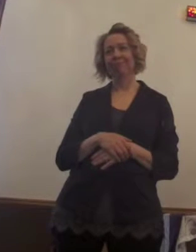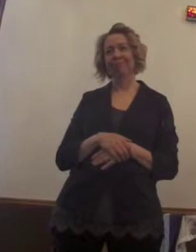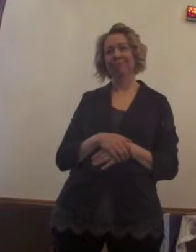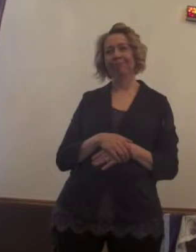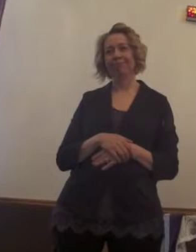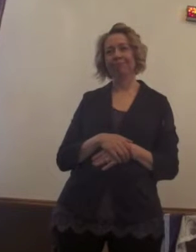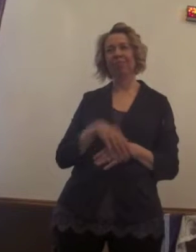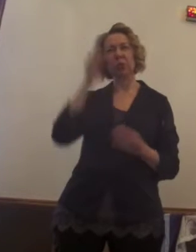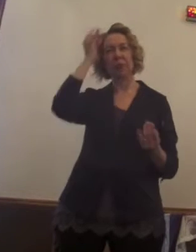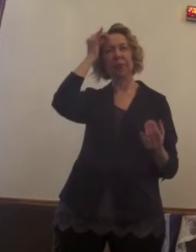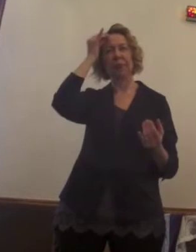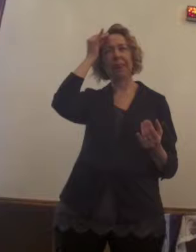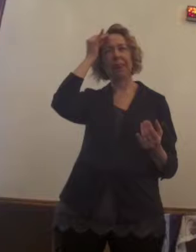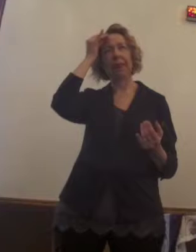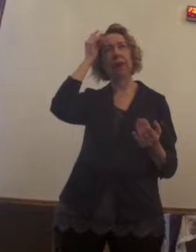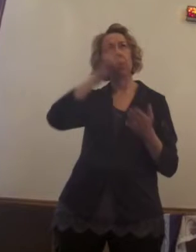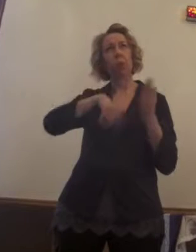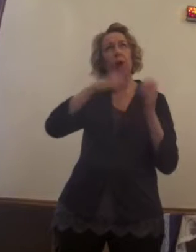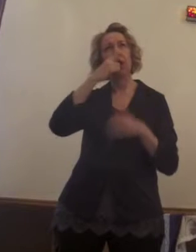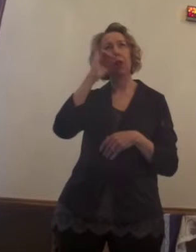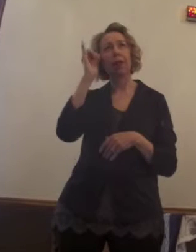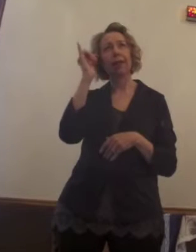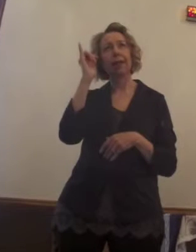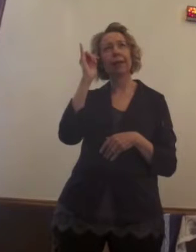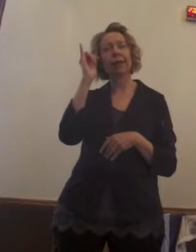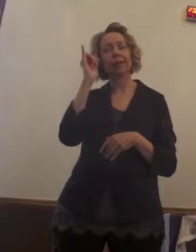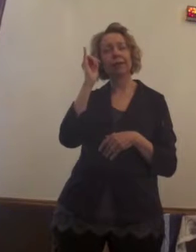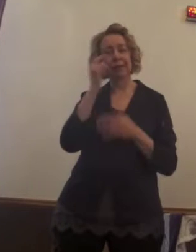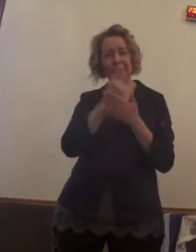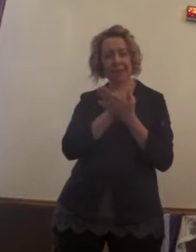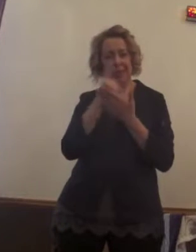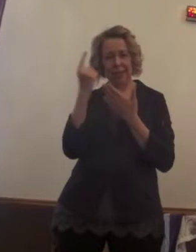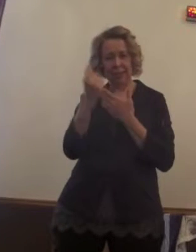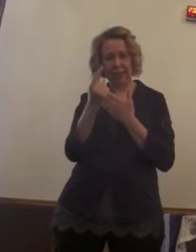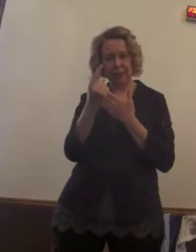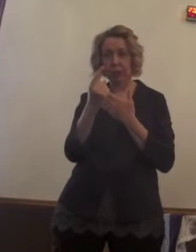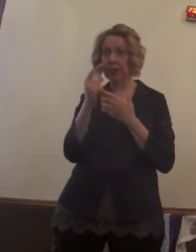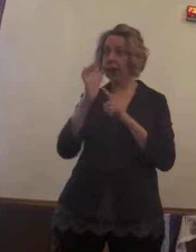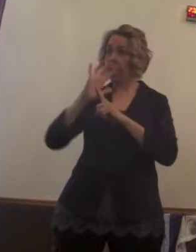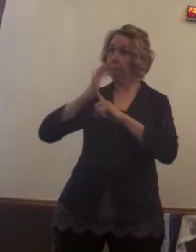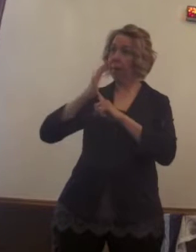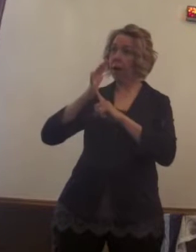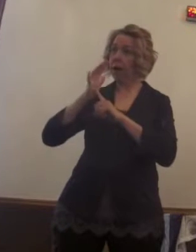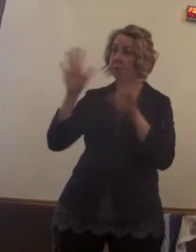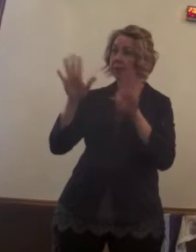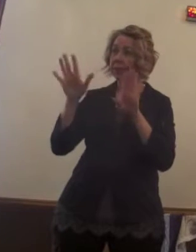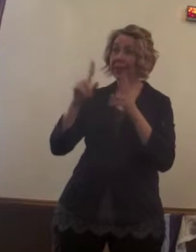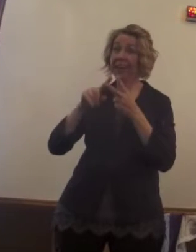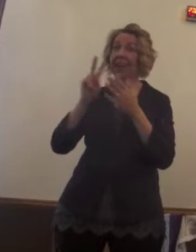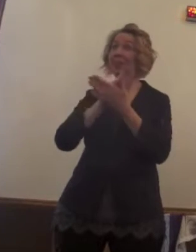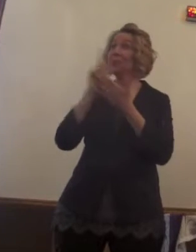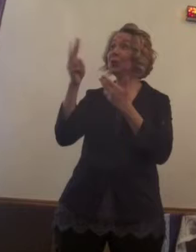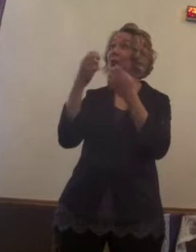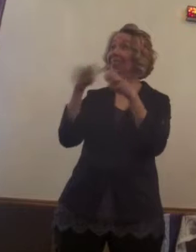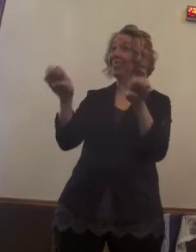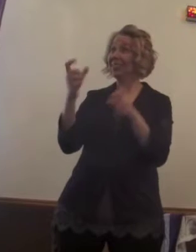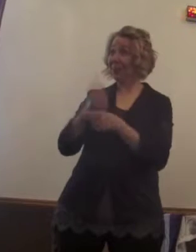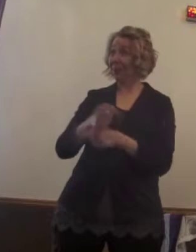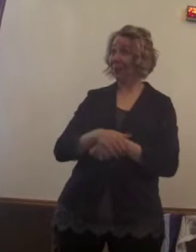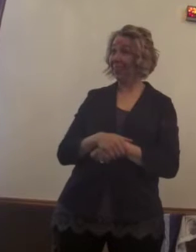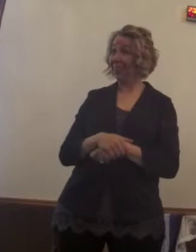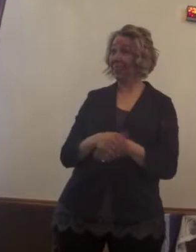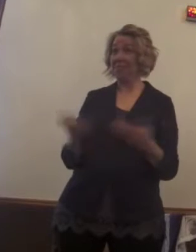He'll just have to come in two weeks or next week, two weeks during Palm, during Holy Weekend, Palm Sunday and I just get the answer, right?